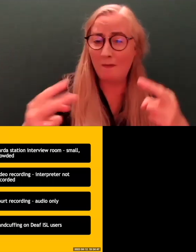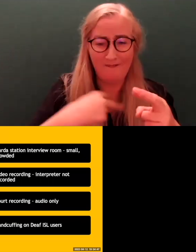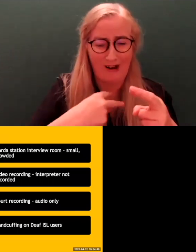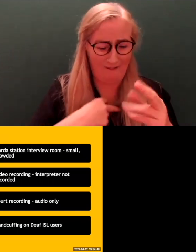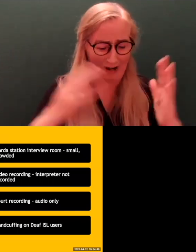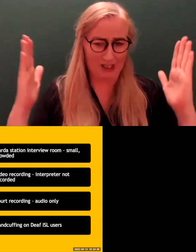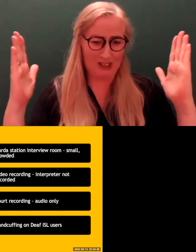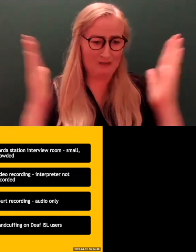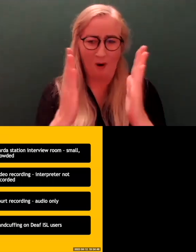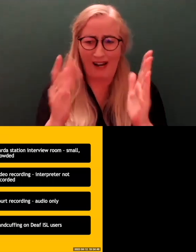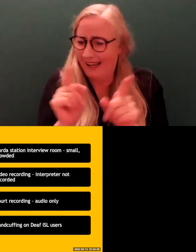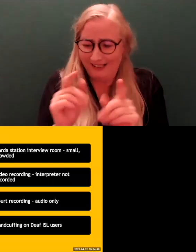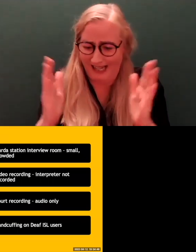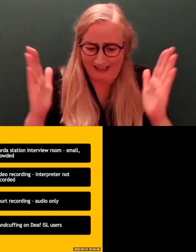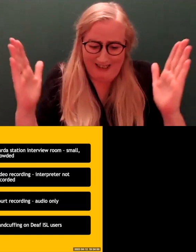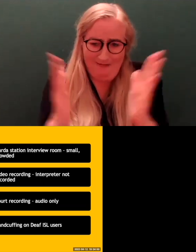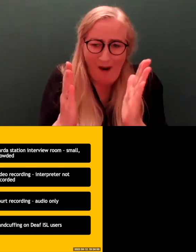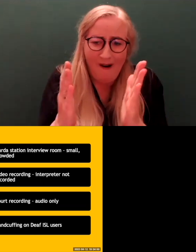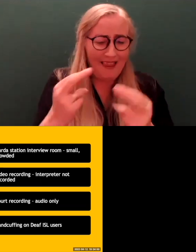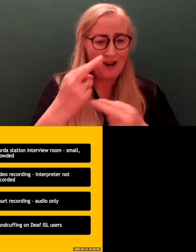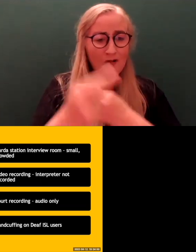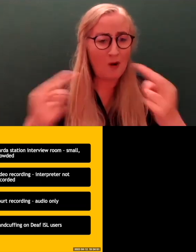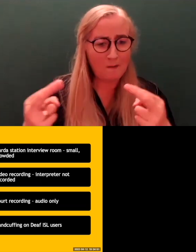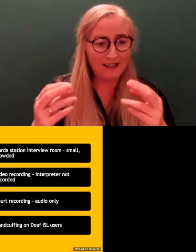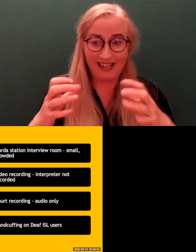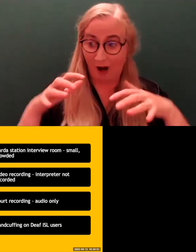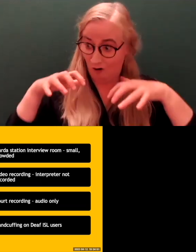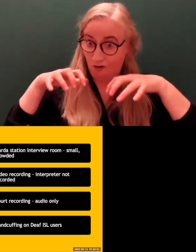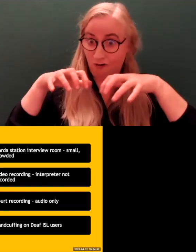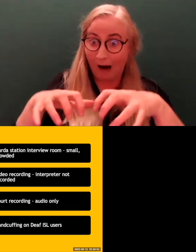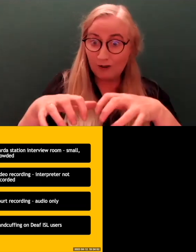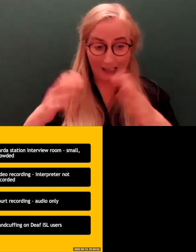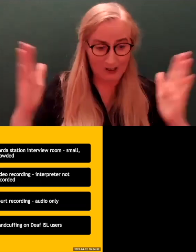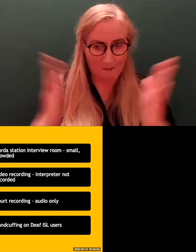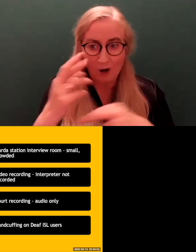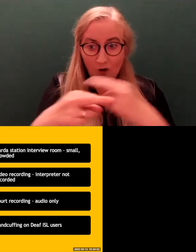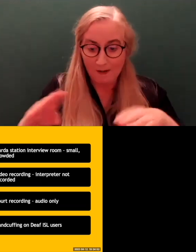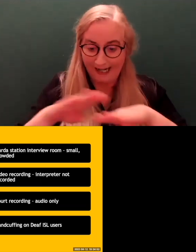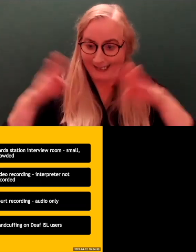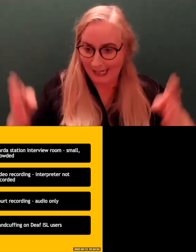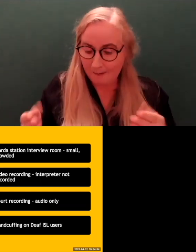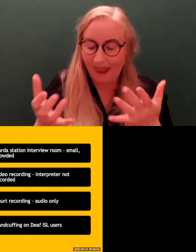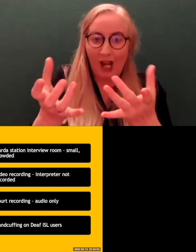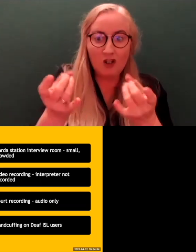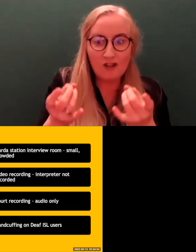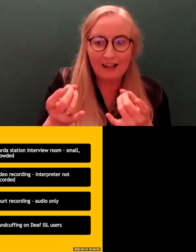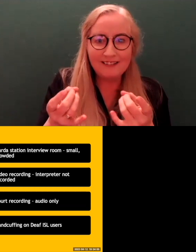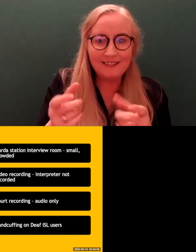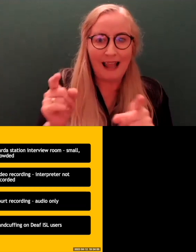tiny room. It's crowded in there. So it's a little room. They have a table and chairs that are usually like secured to the ground.